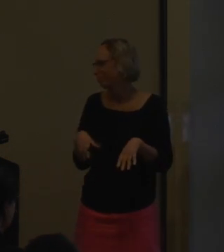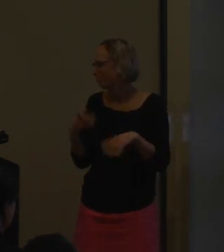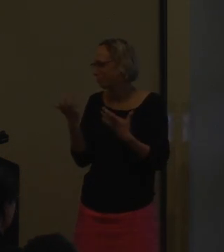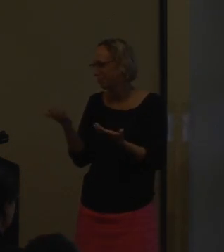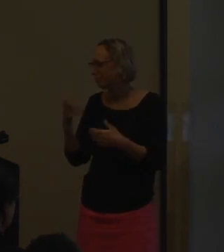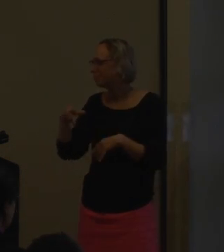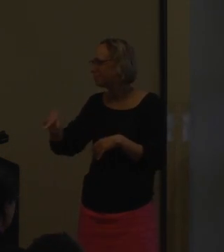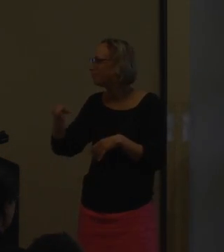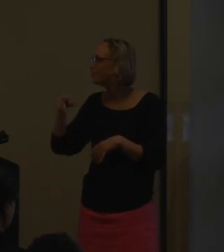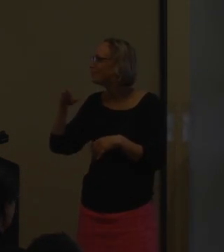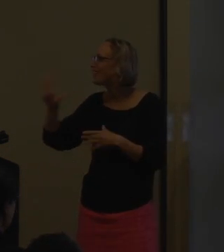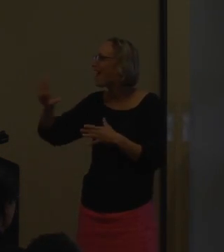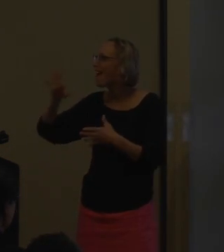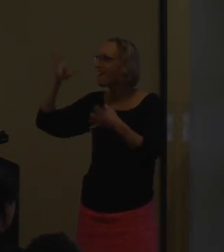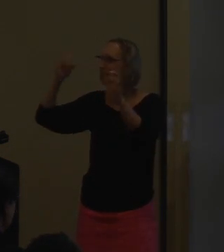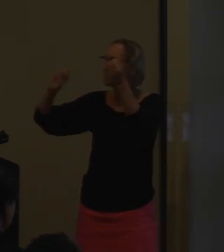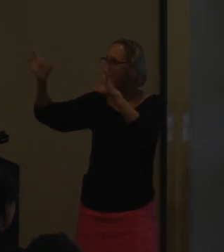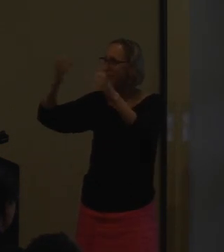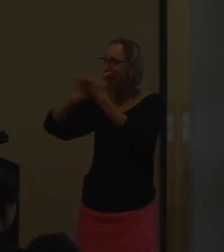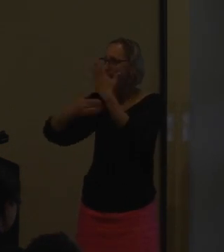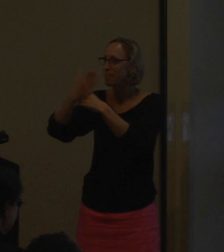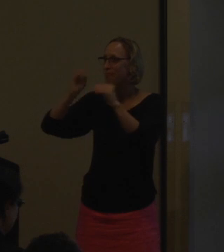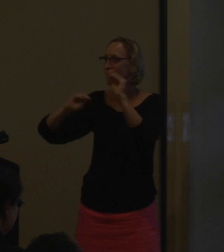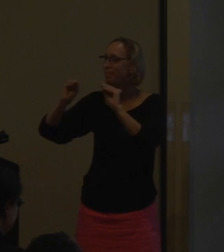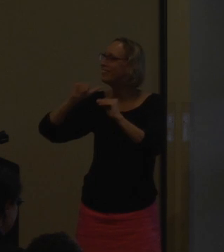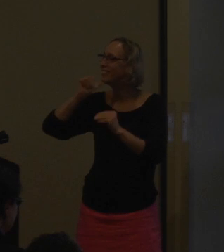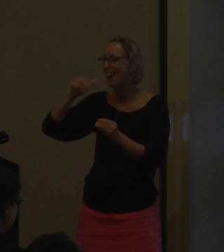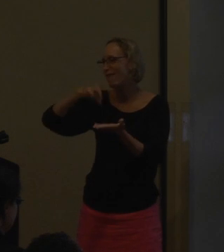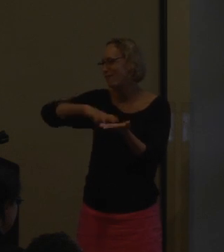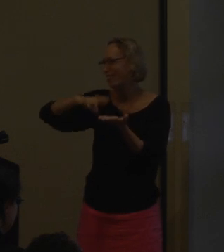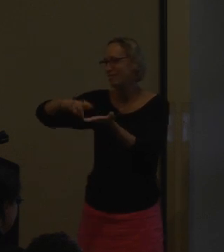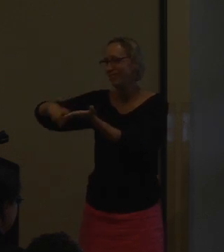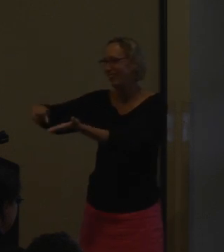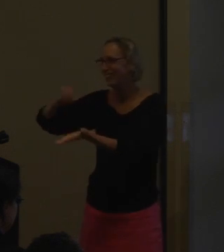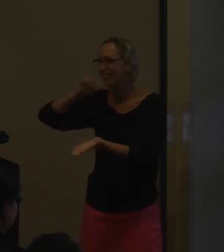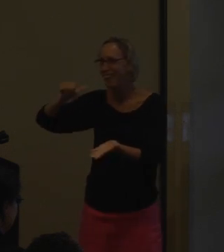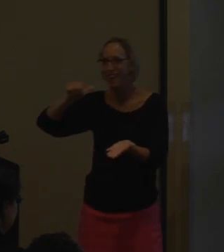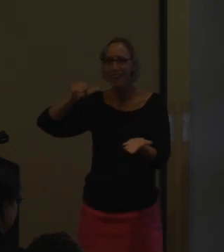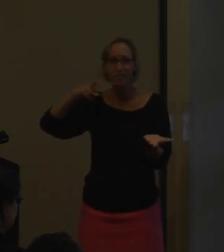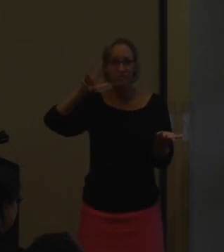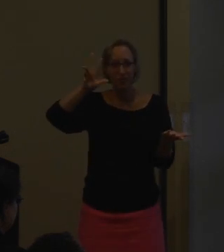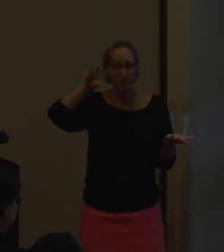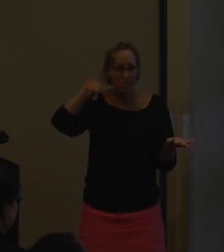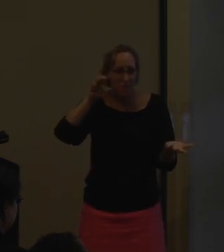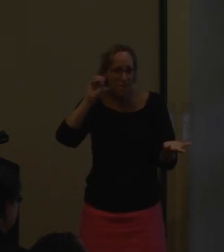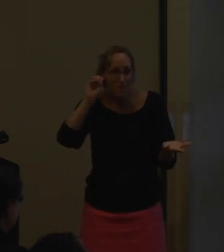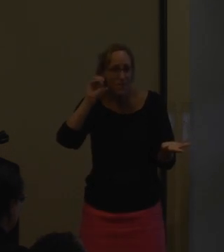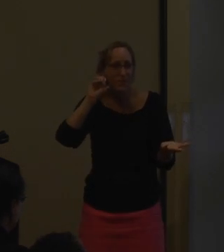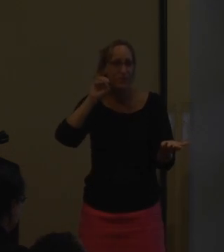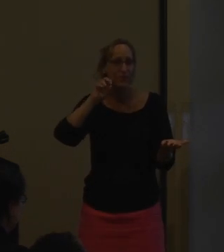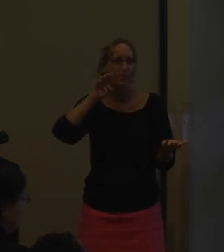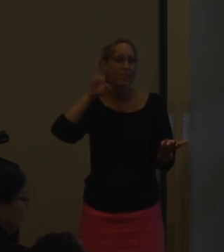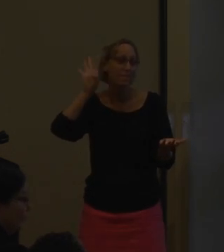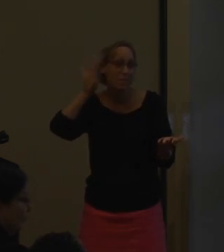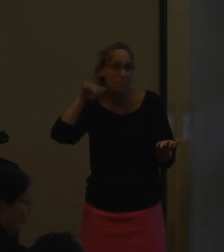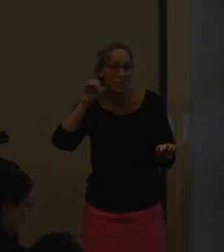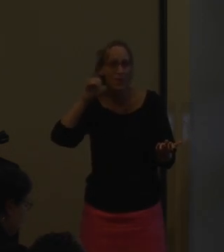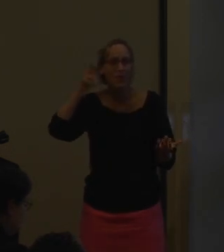and nothing. Their hand movements, there was no rhythm. It was like a 3.0,